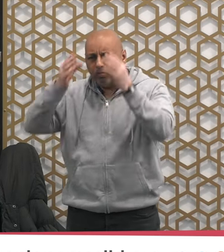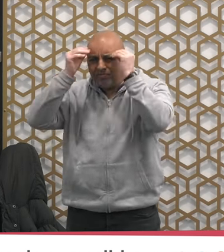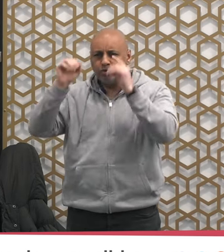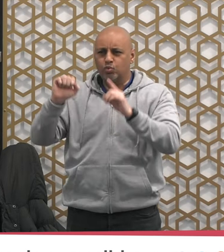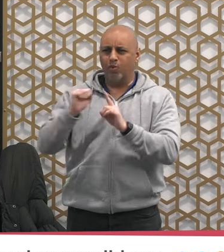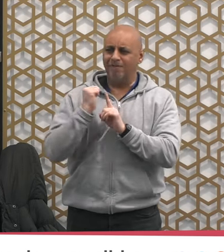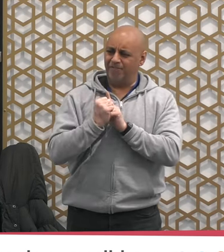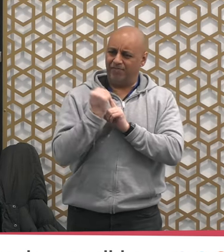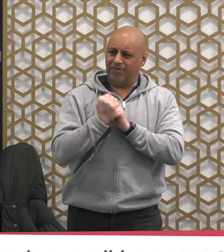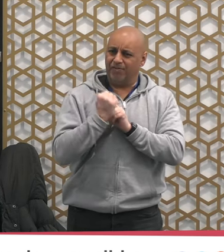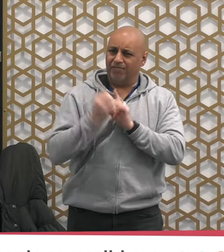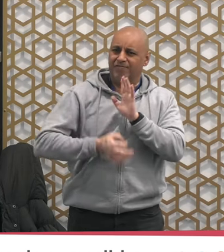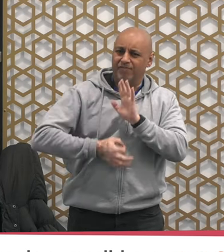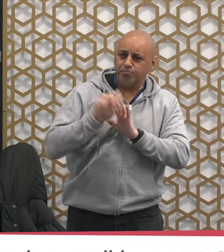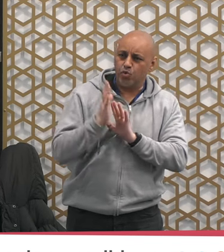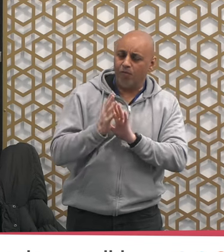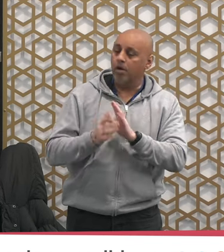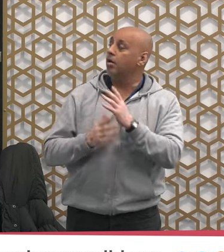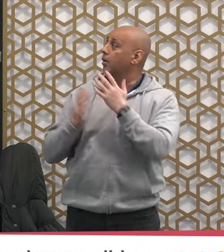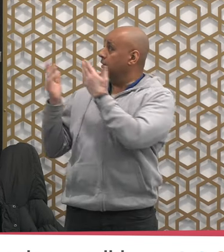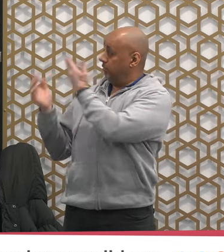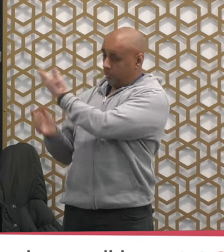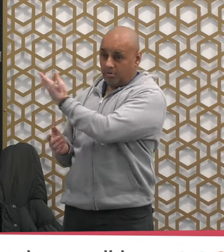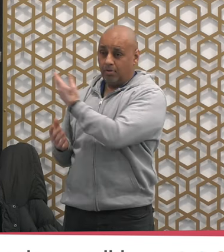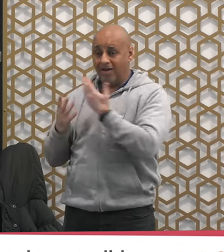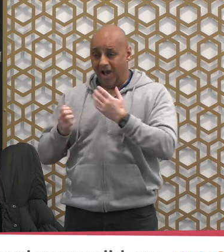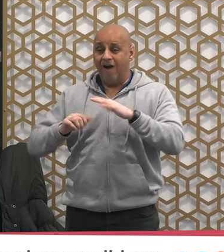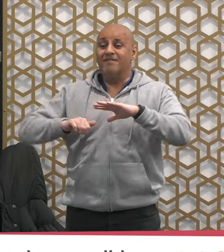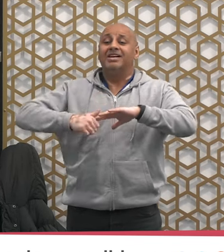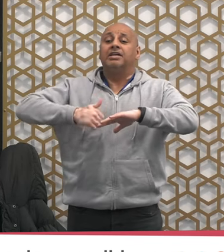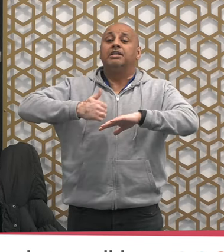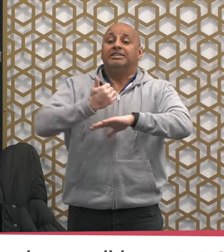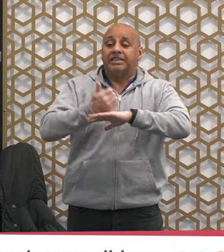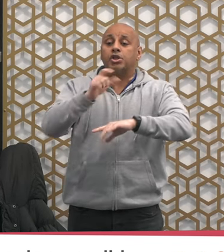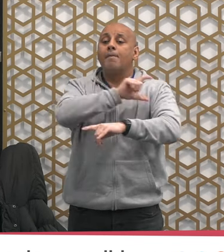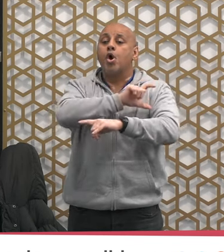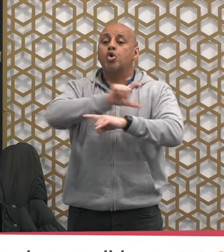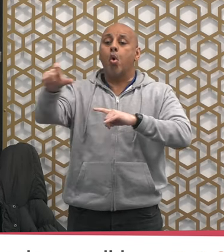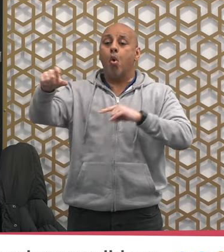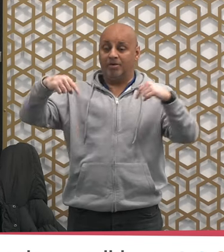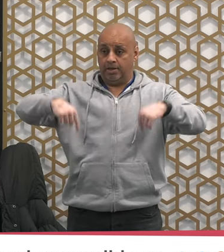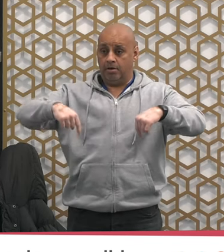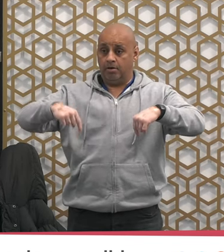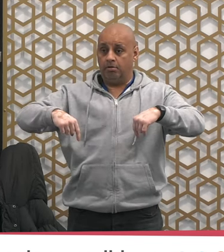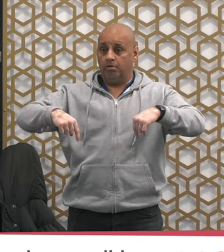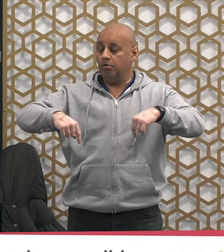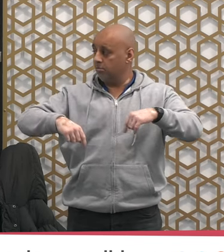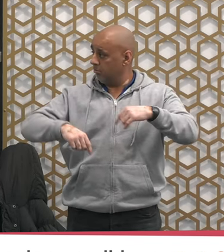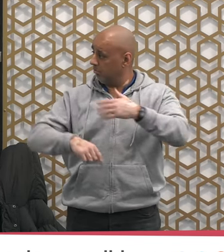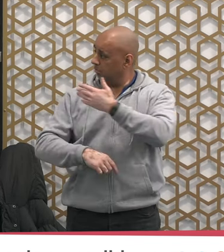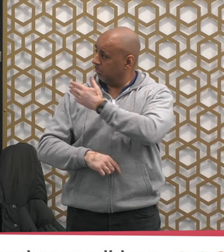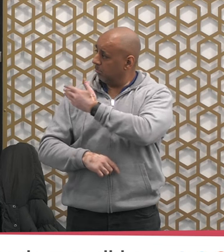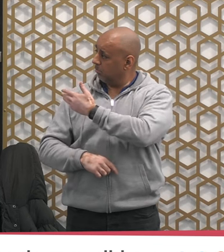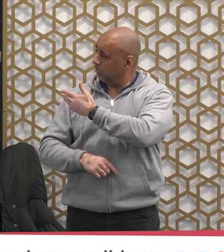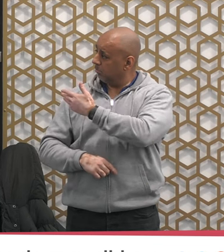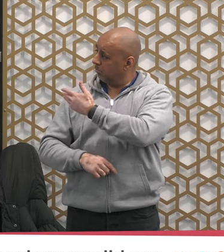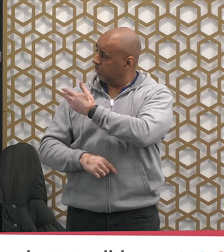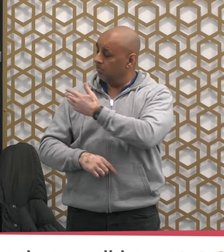arranged another course for you all the brothers and sisters at the first weekend of the month of March inshallah